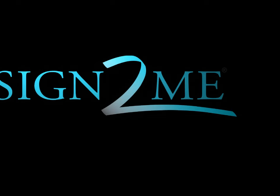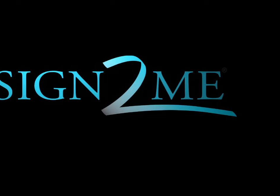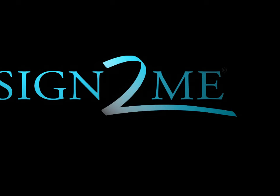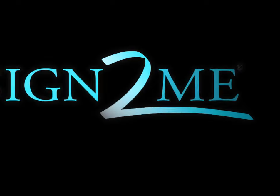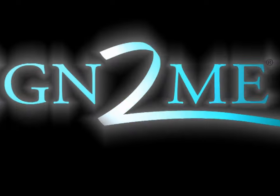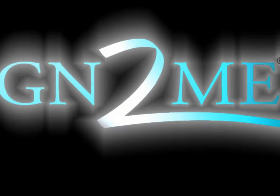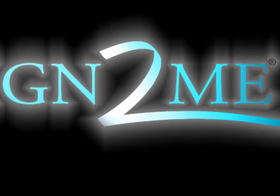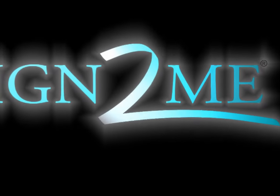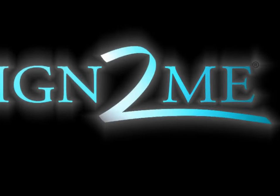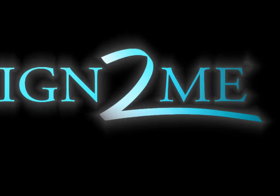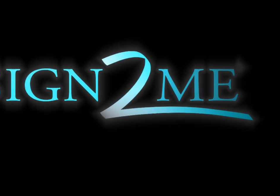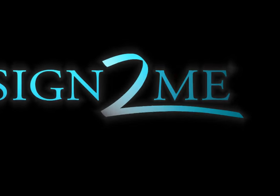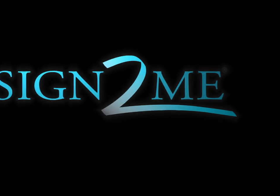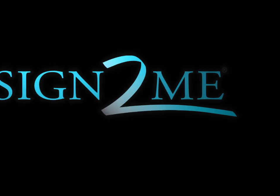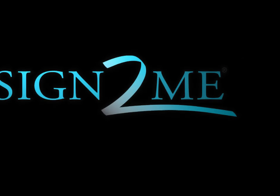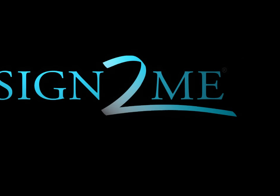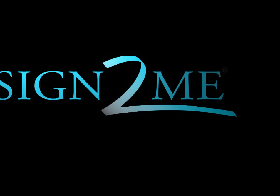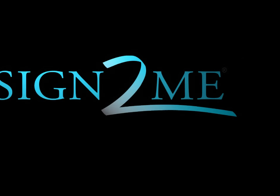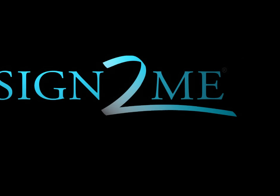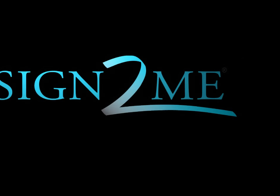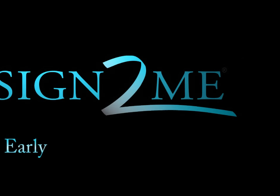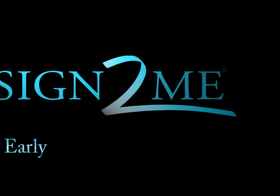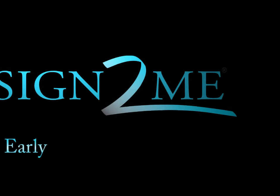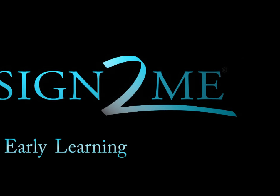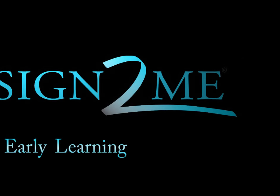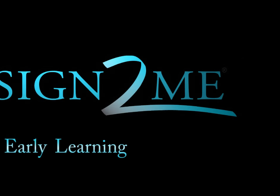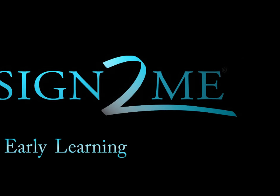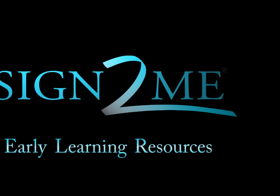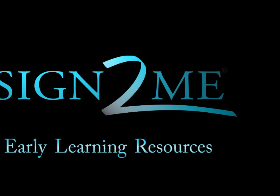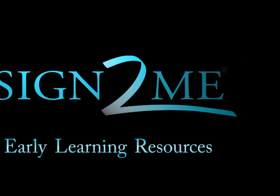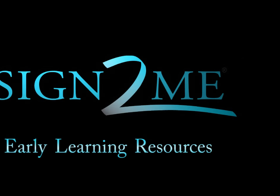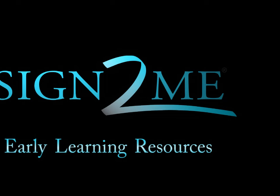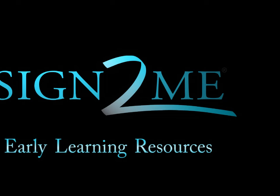Sign to me! Early Learning Resources